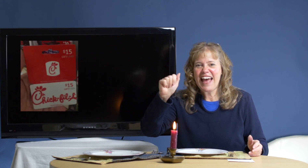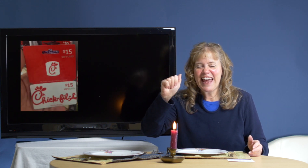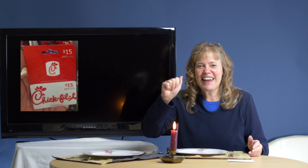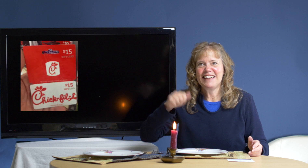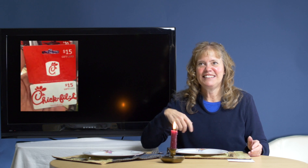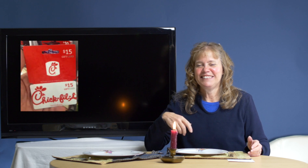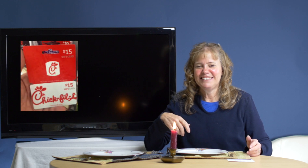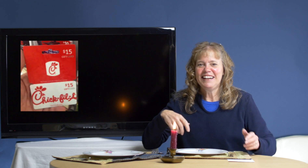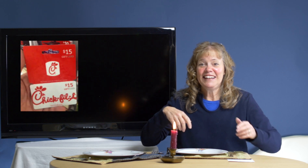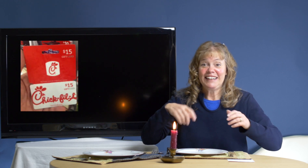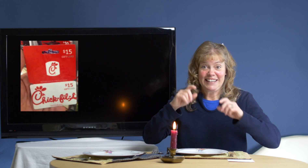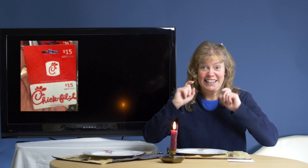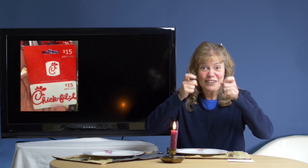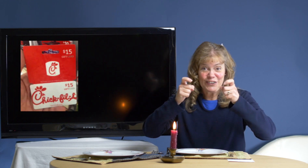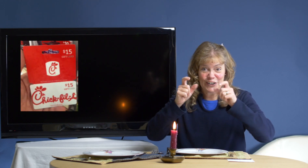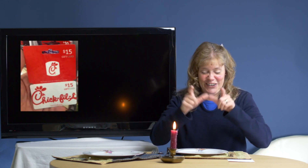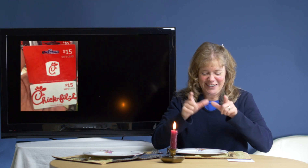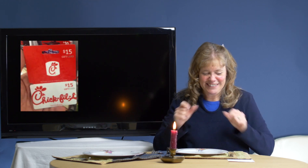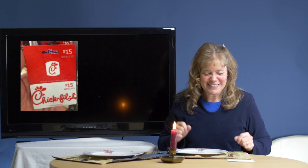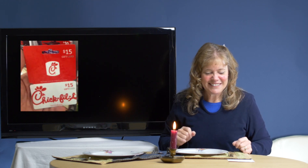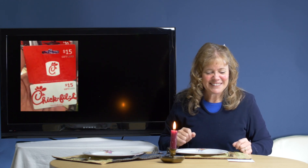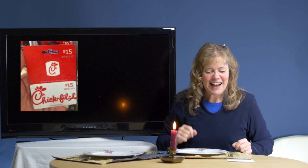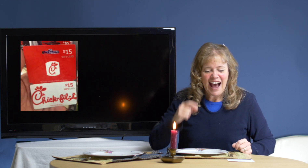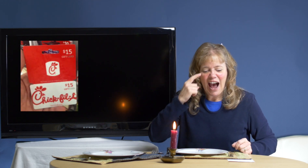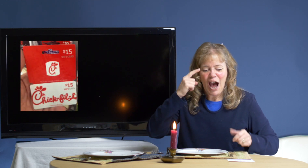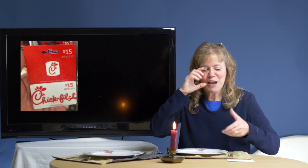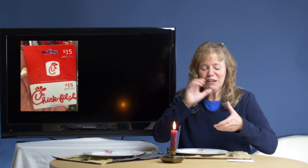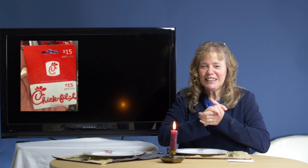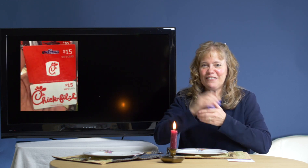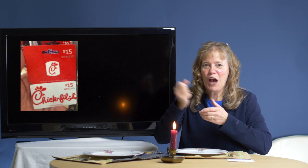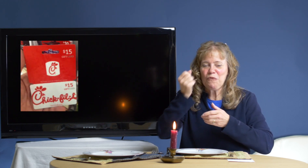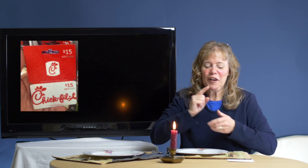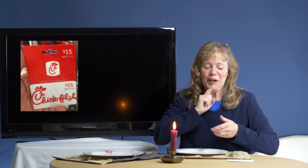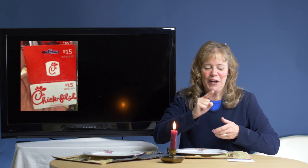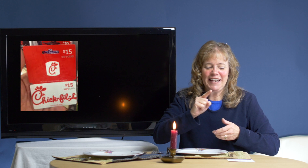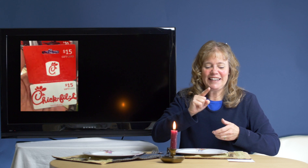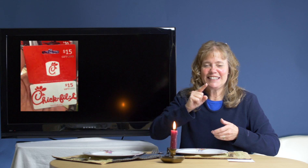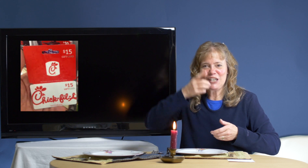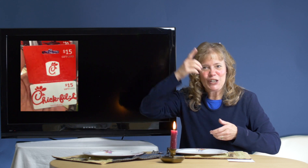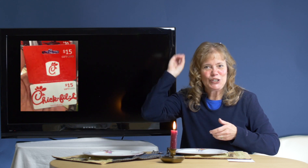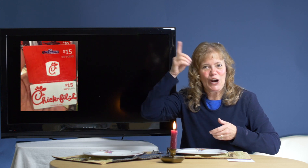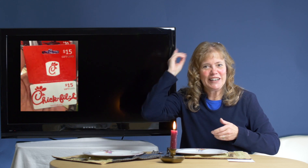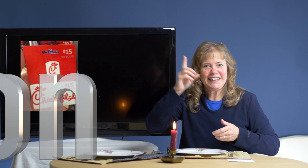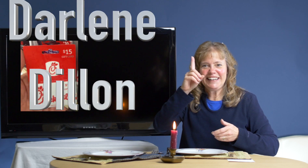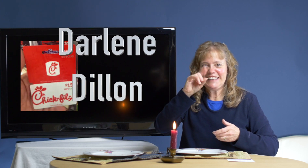gift card? I believe that winner is Darlene